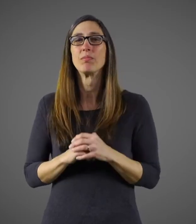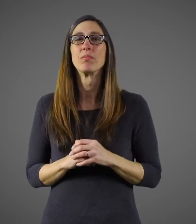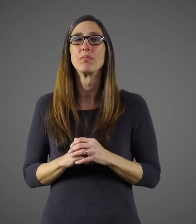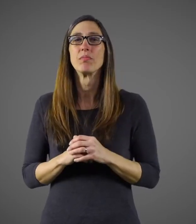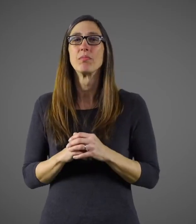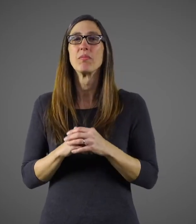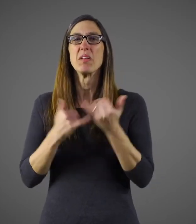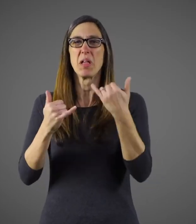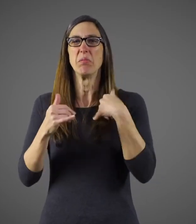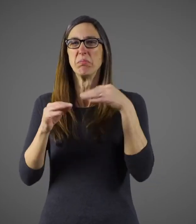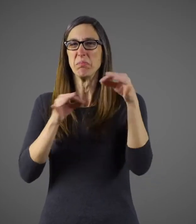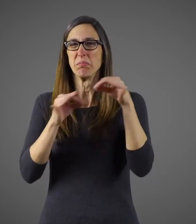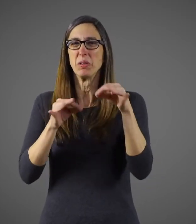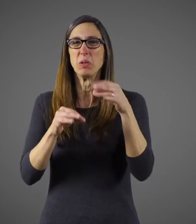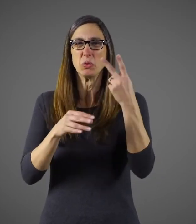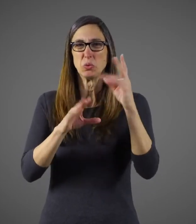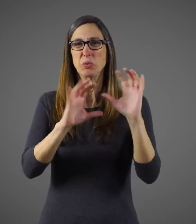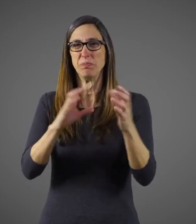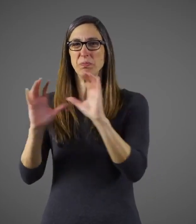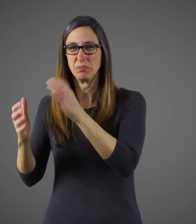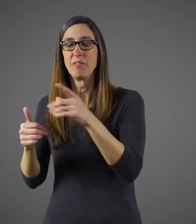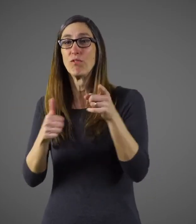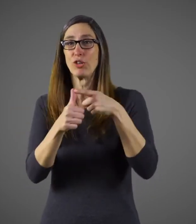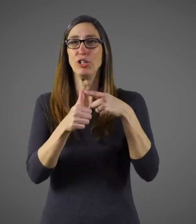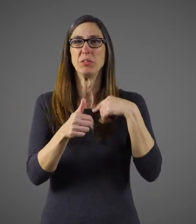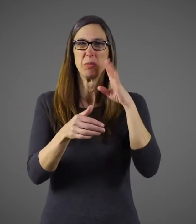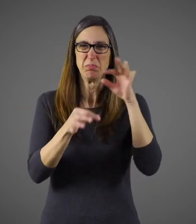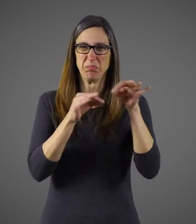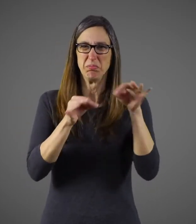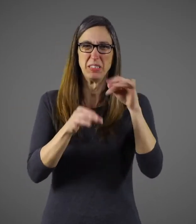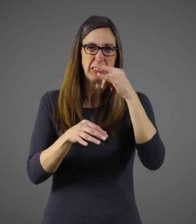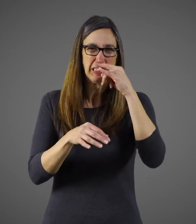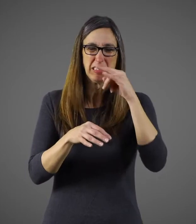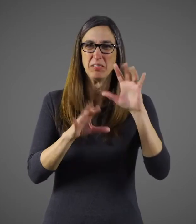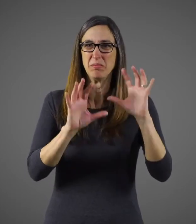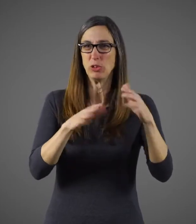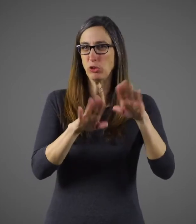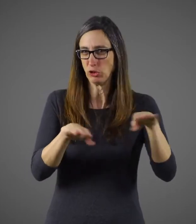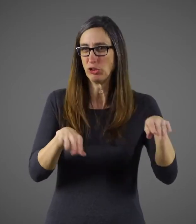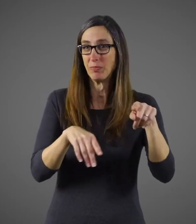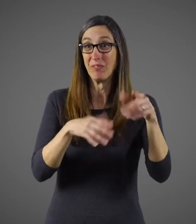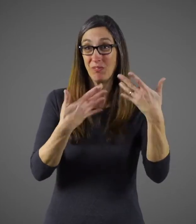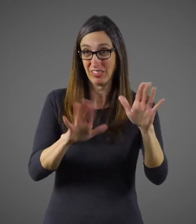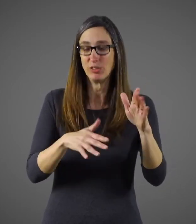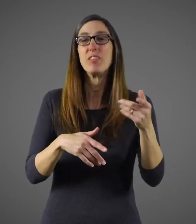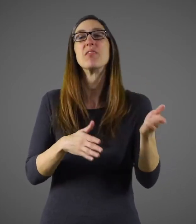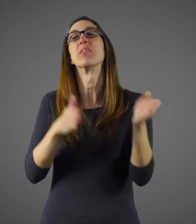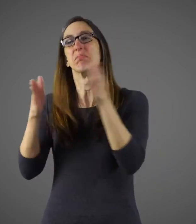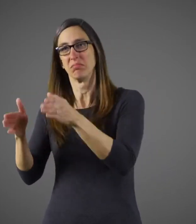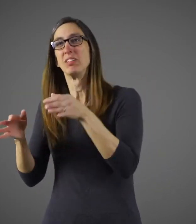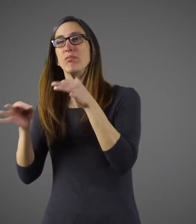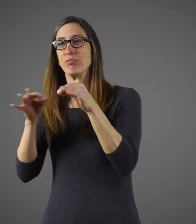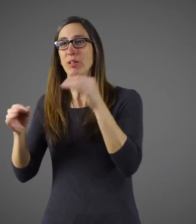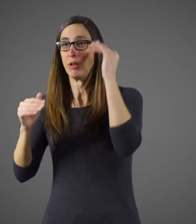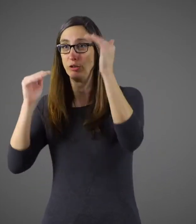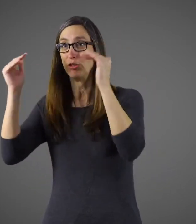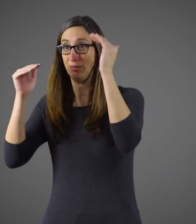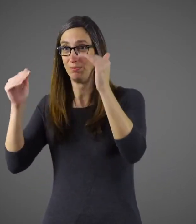About going back to the ER, I want to talk about this idea first in terms of situations involving children and then I'll focus on adults.